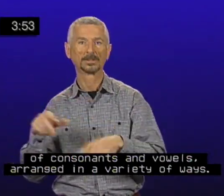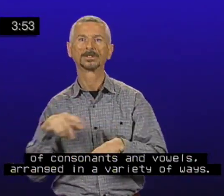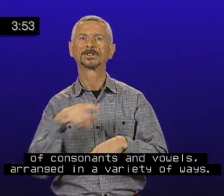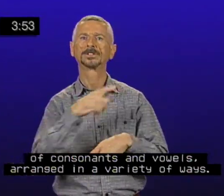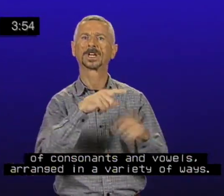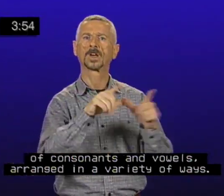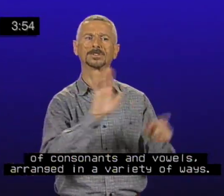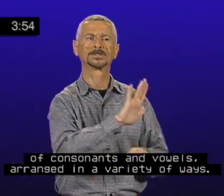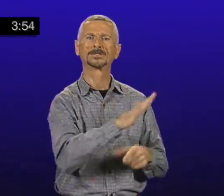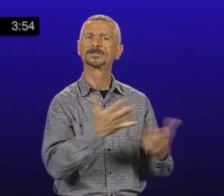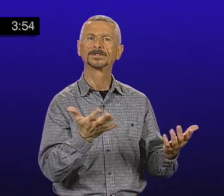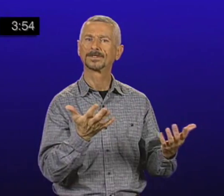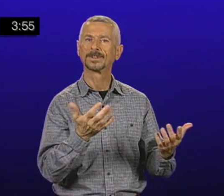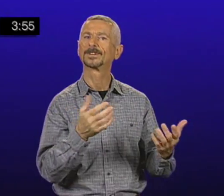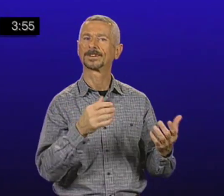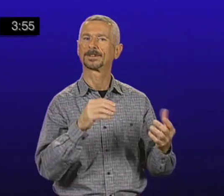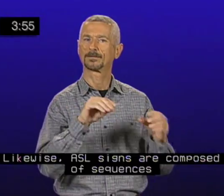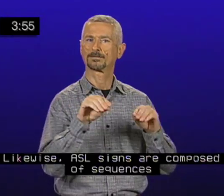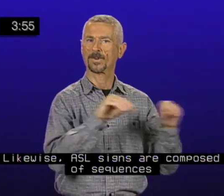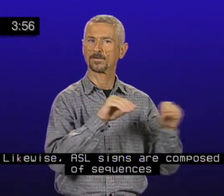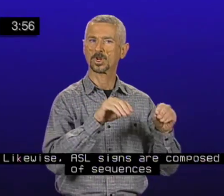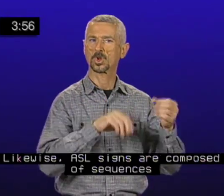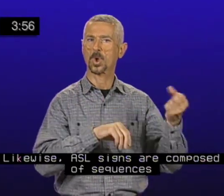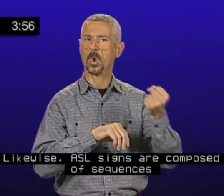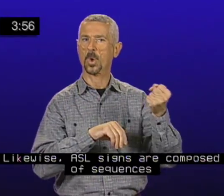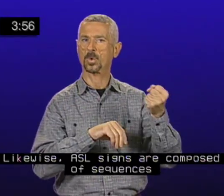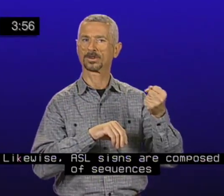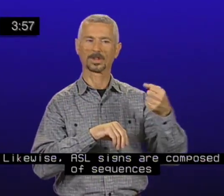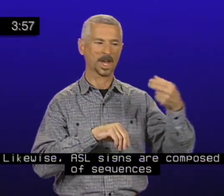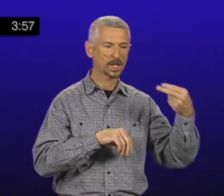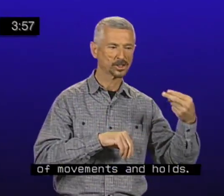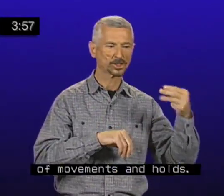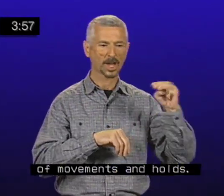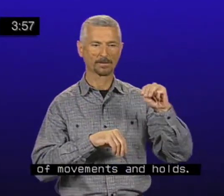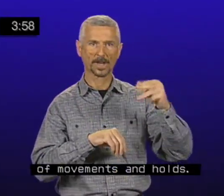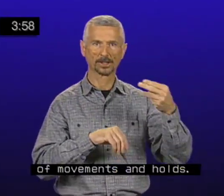Likewise, ASL signs are composed of sequences of movements and holds.